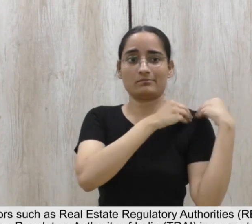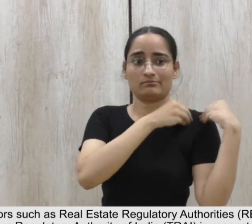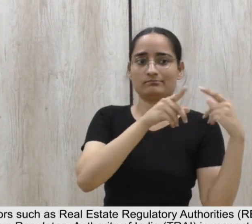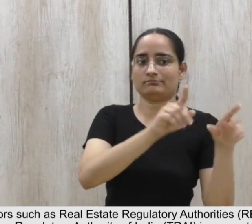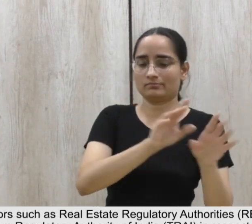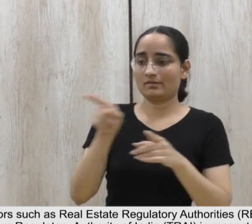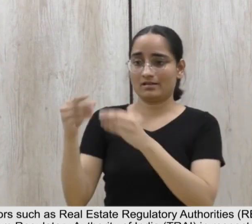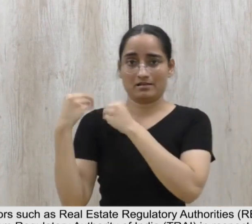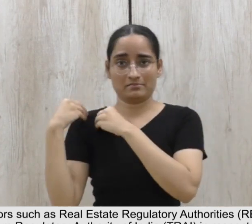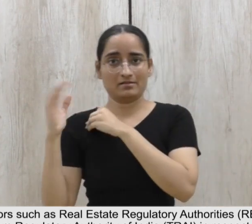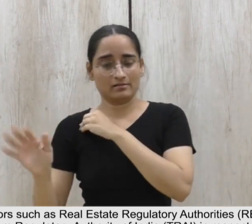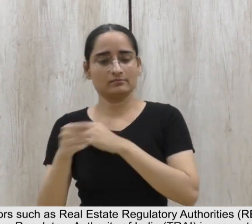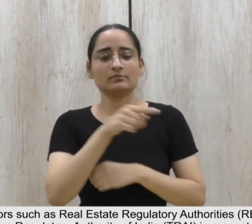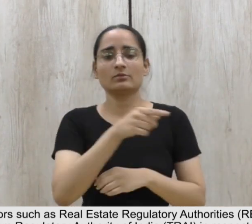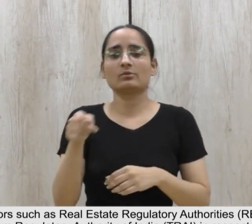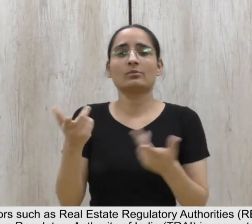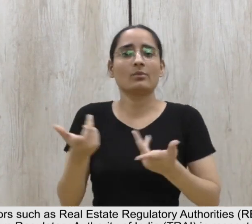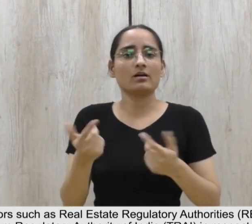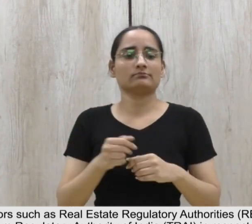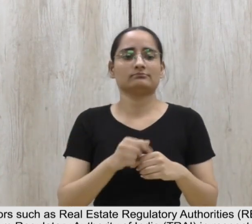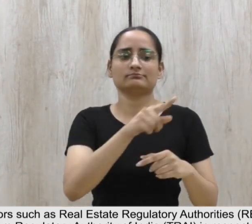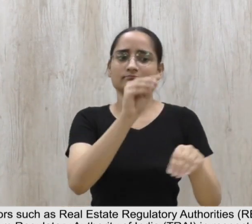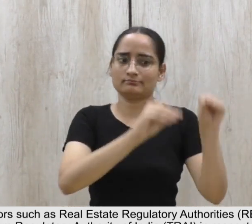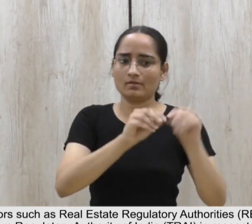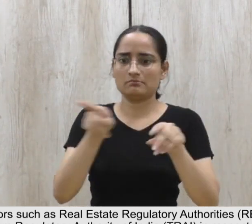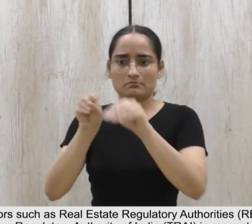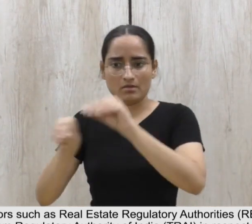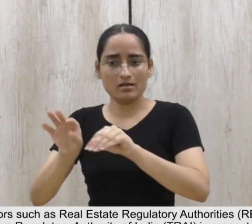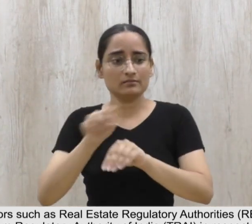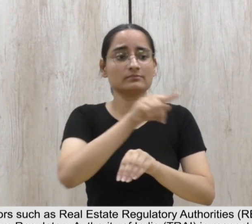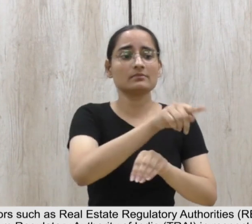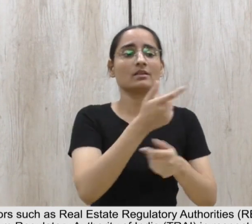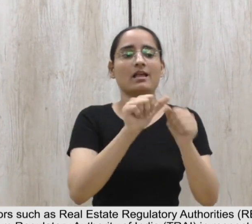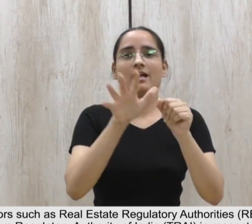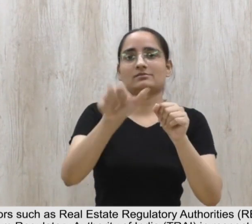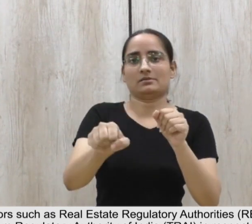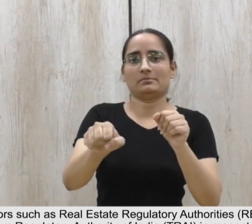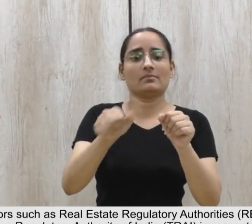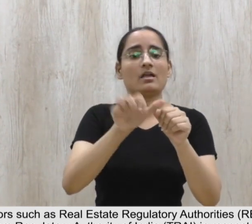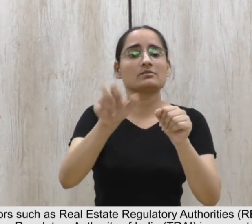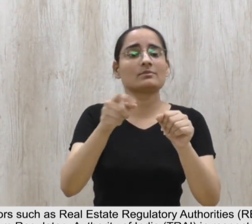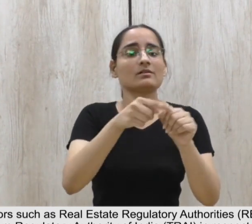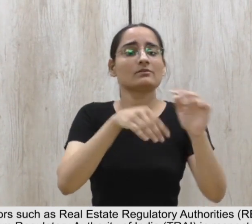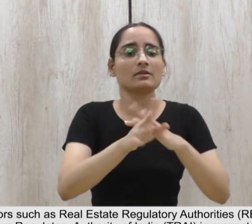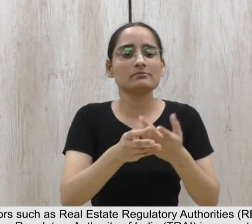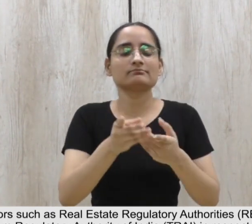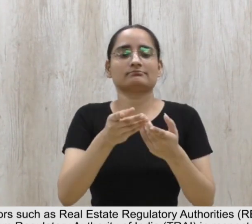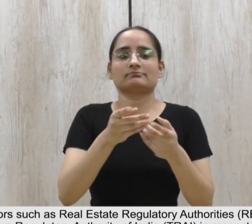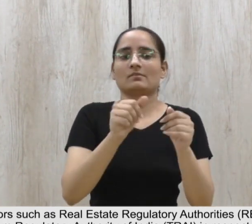of public buildings and the telecom regulatory authority of India